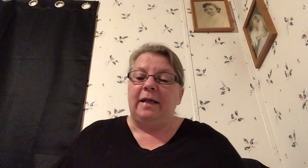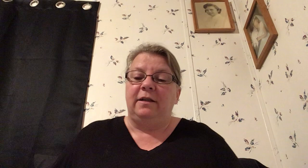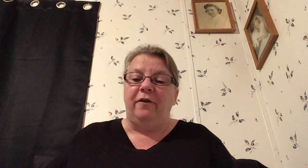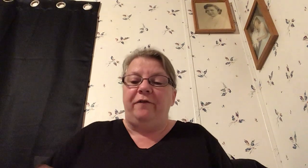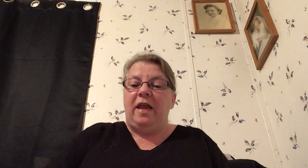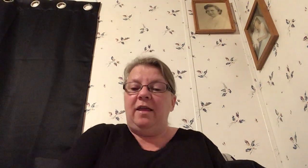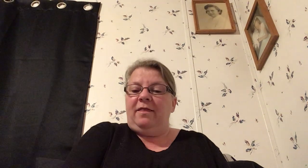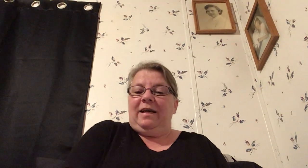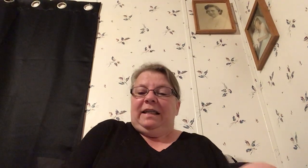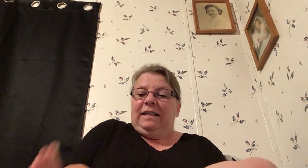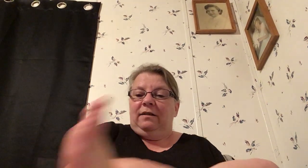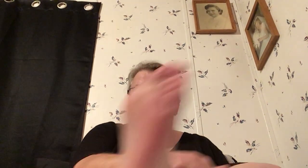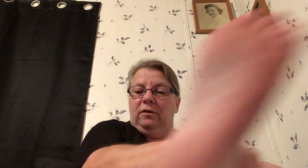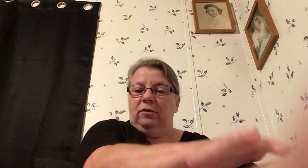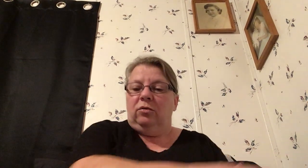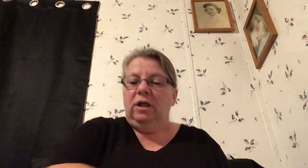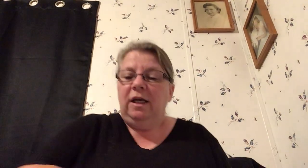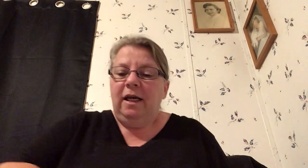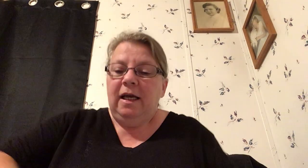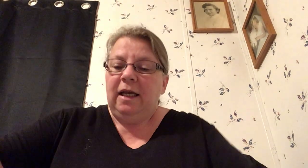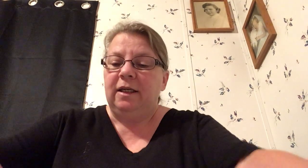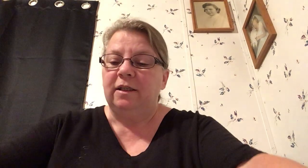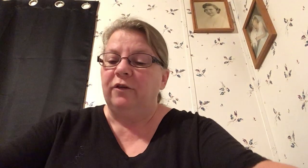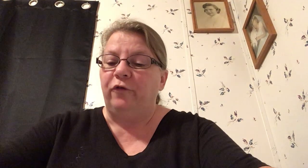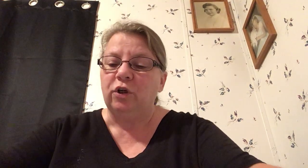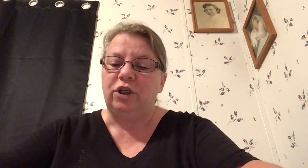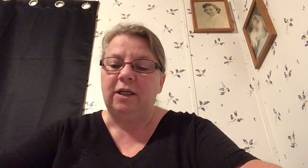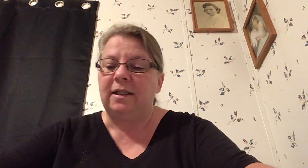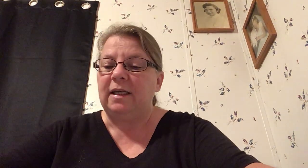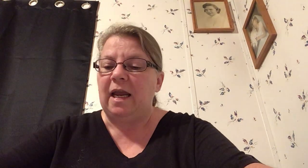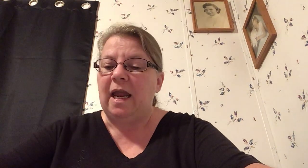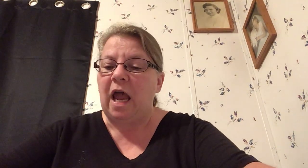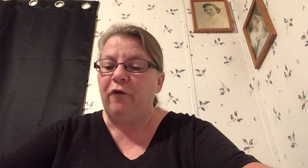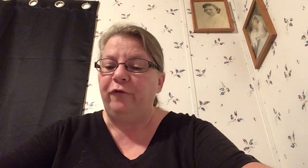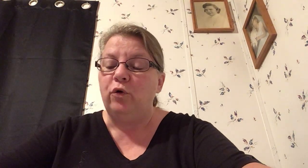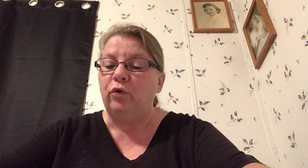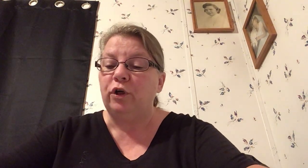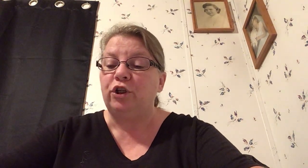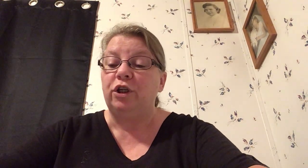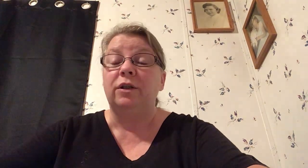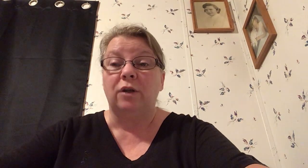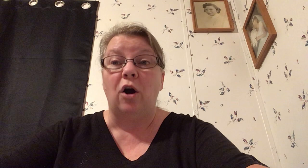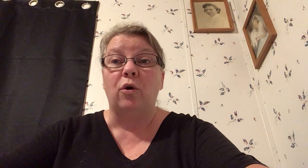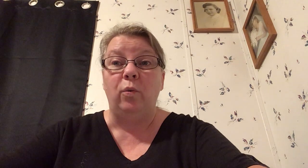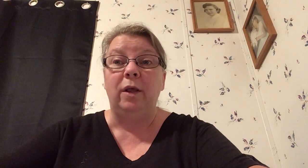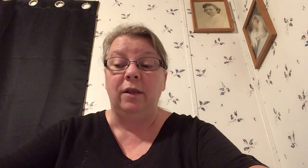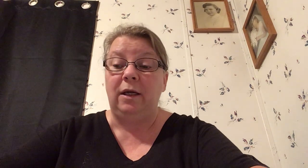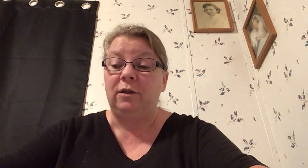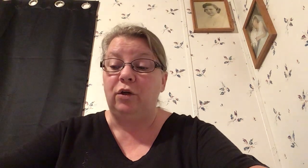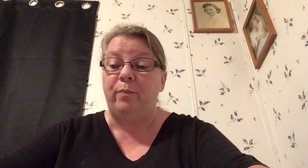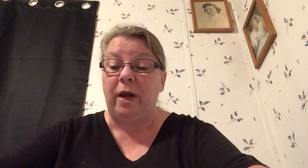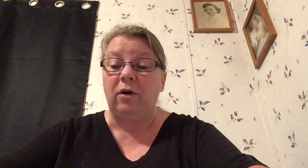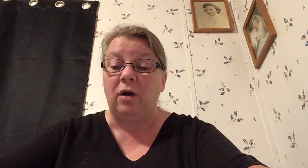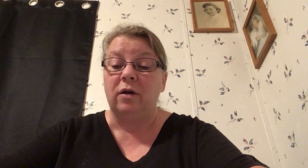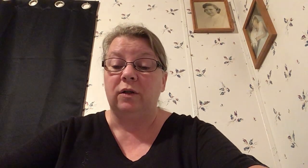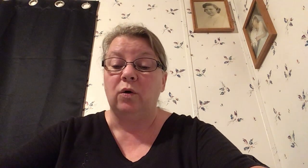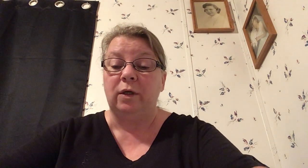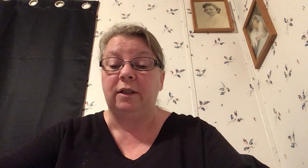their faith it is unfortunate today how few Christians are willing to bear consequences